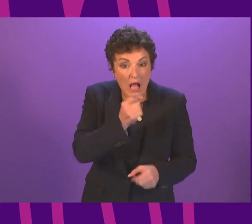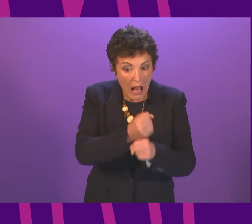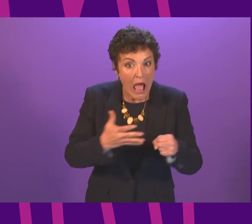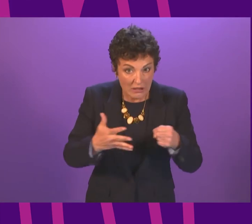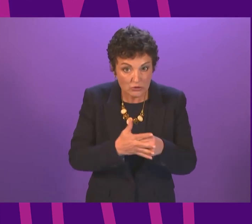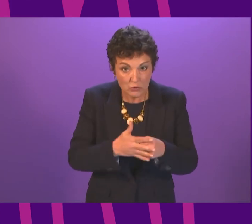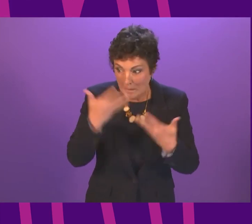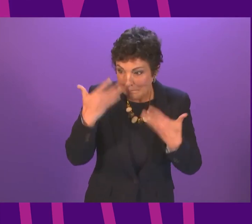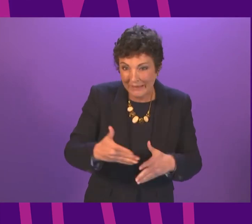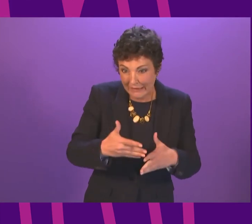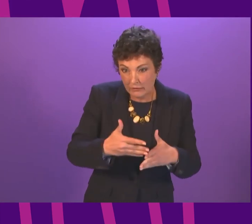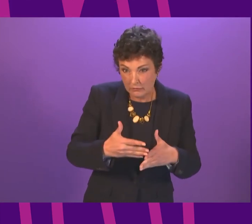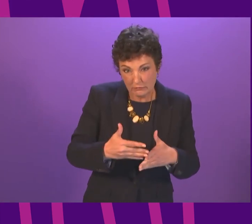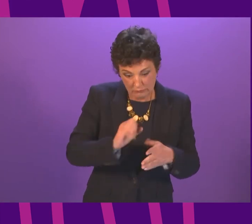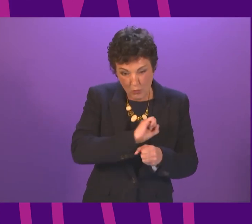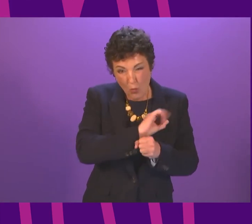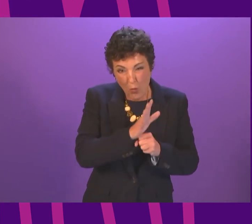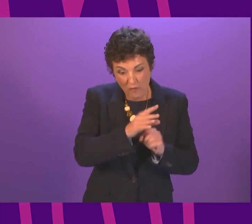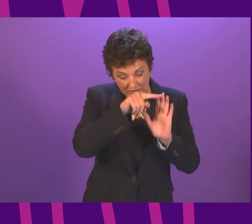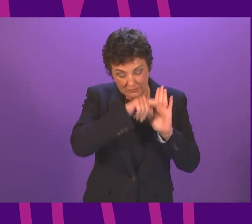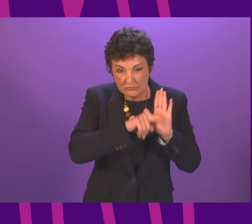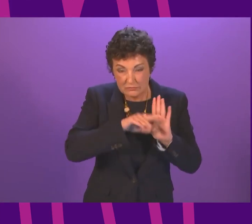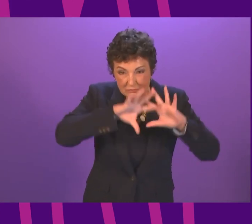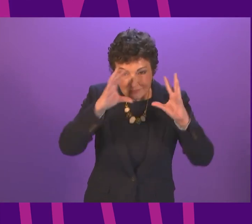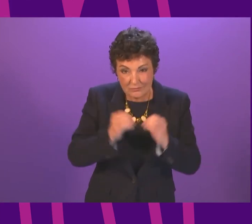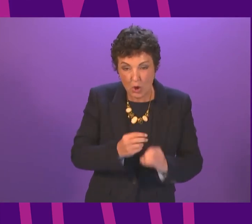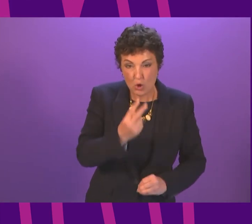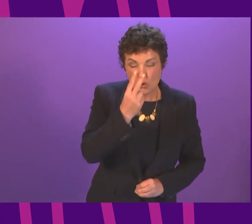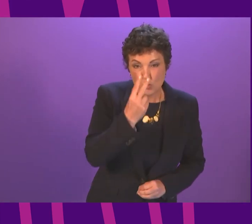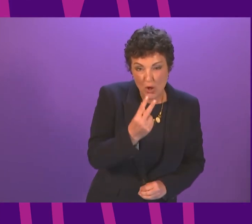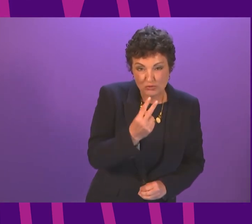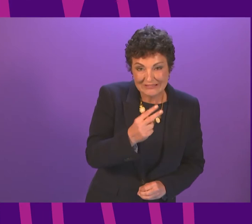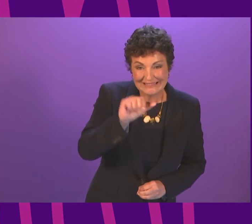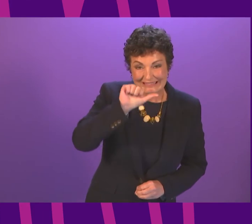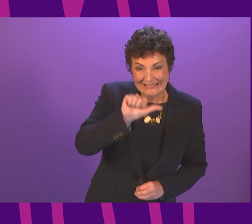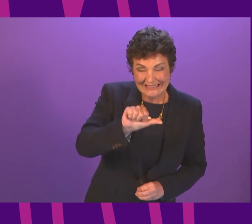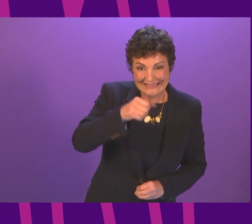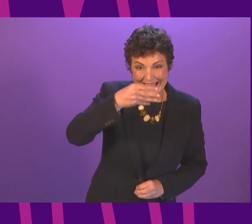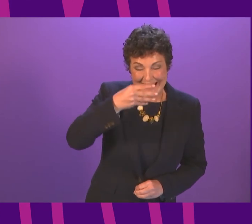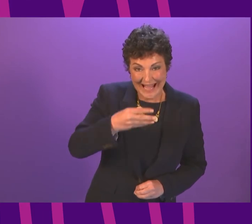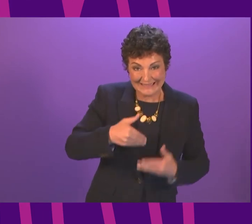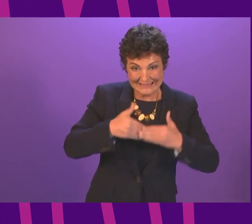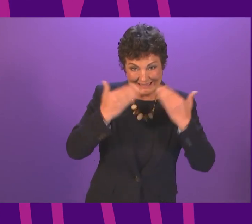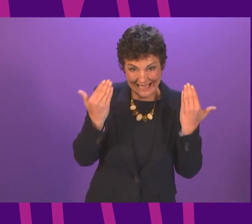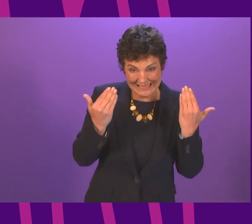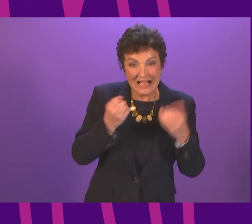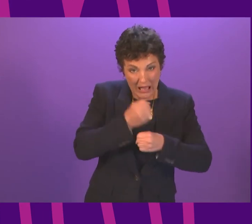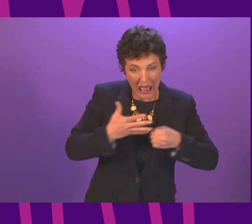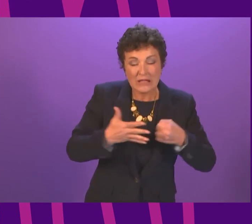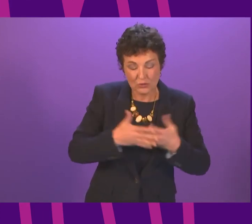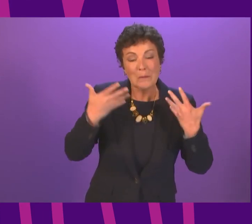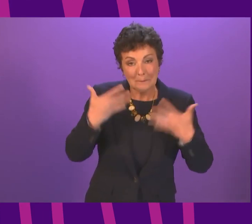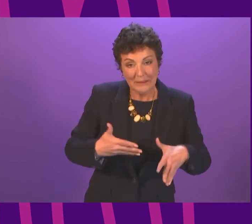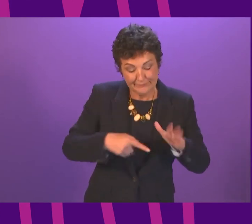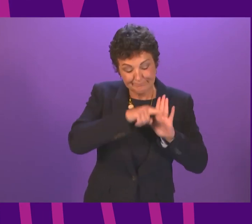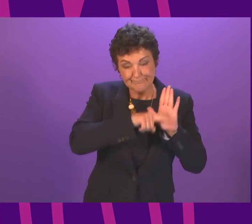has been under Covid restrictions now for 269 days. 269 days where businesses have been